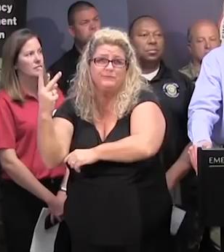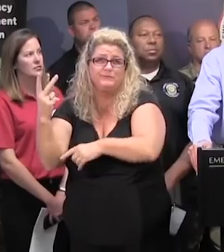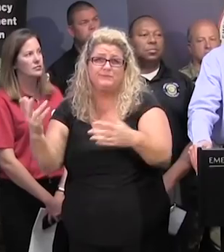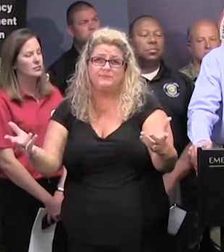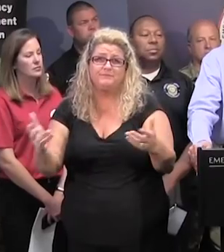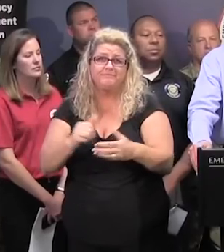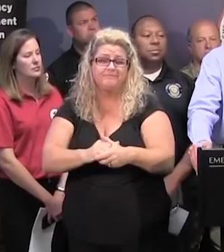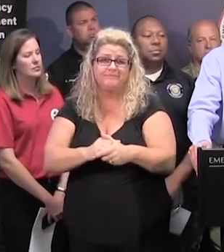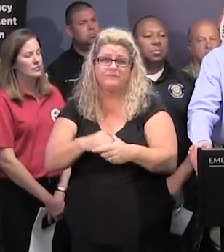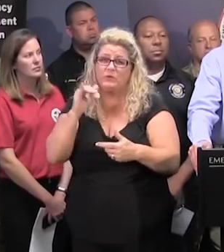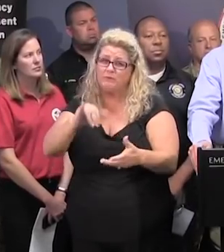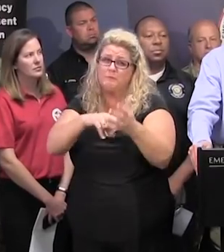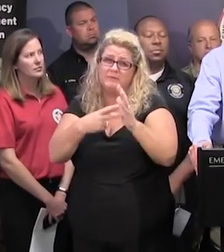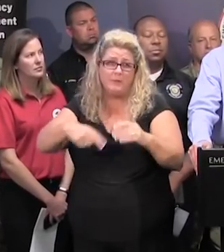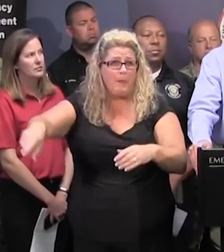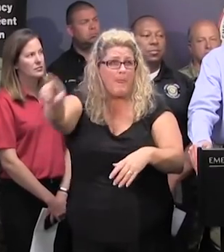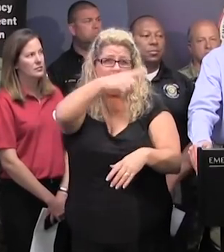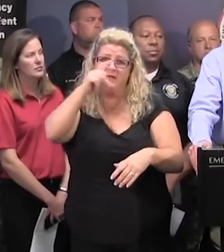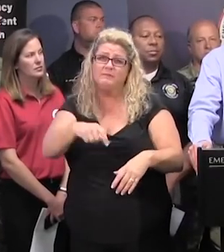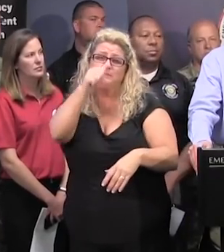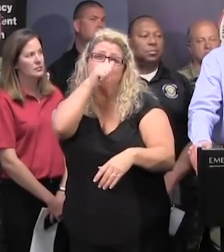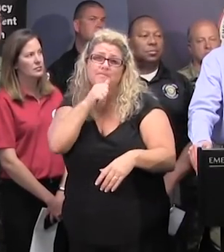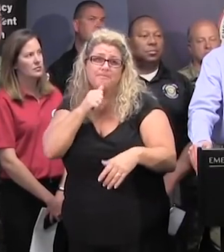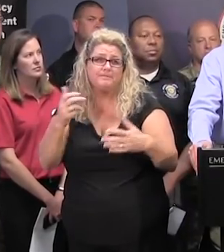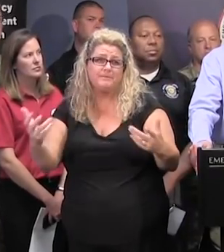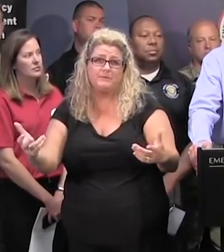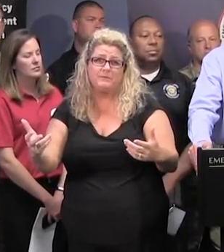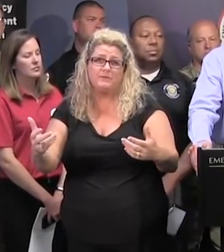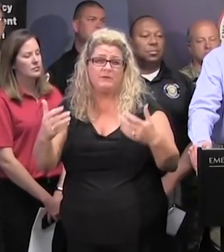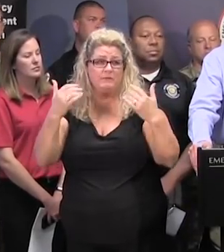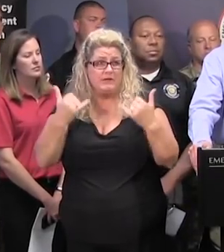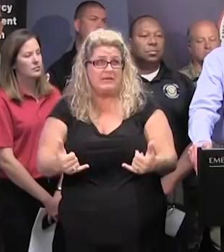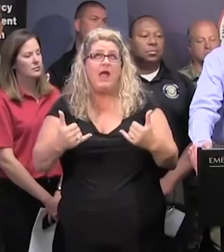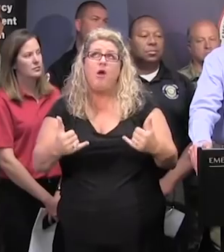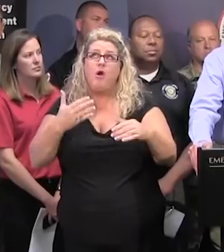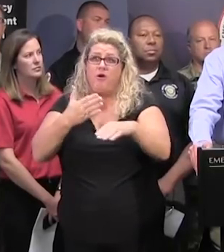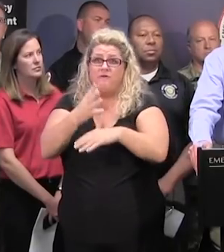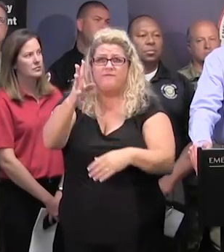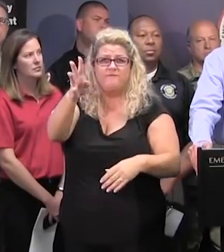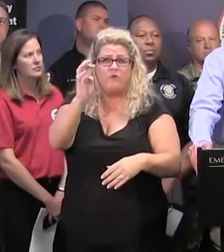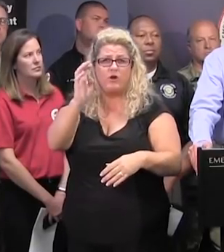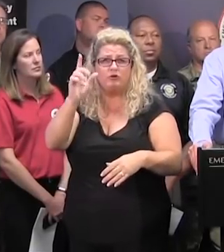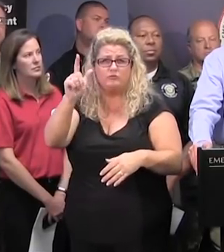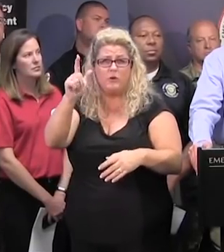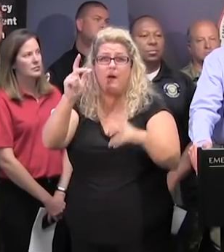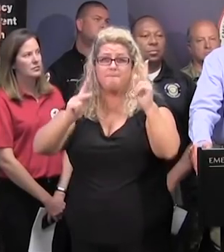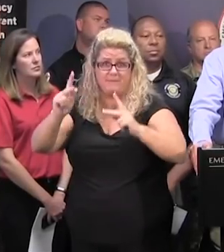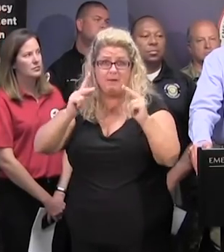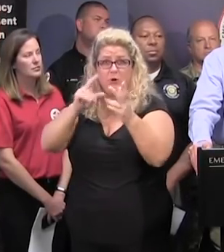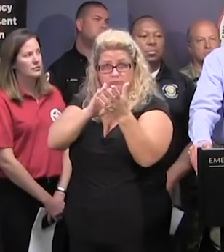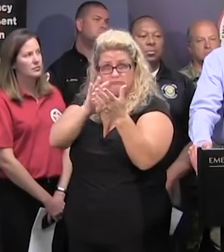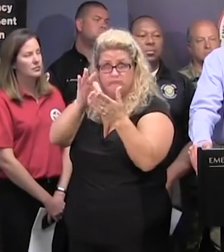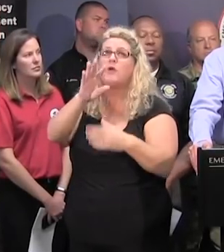that we're going to have to be patient because as we leave our homes, and we've now had over 421 people that we've